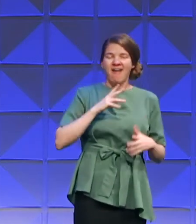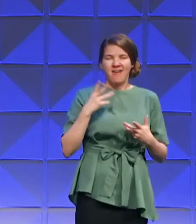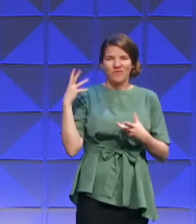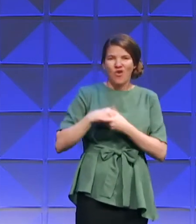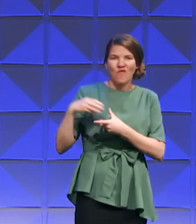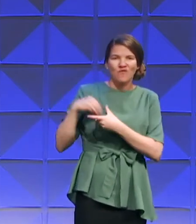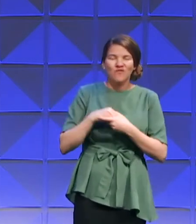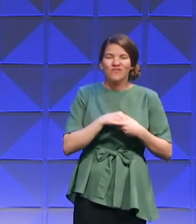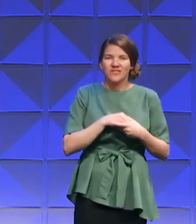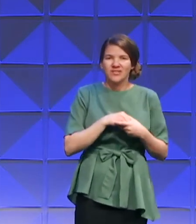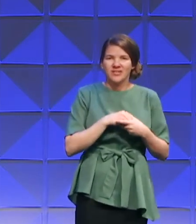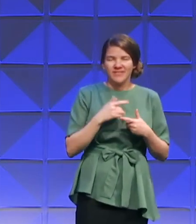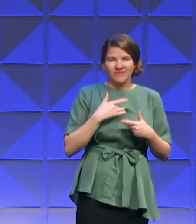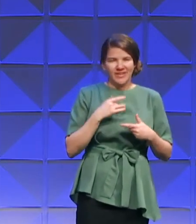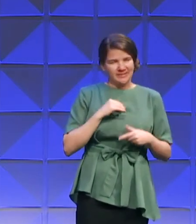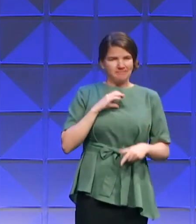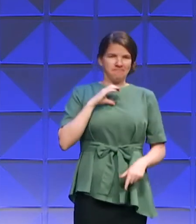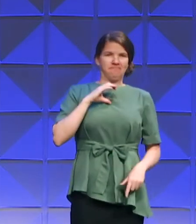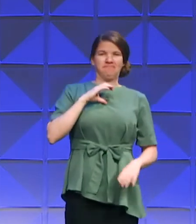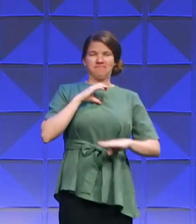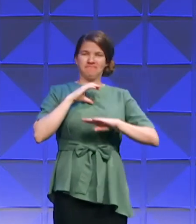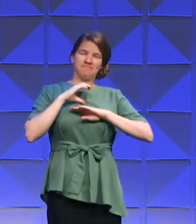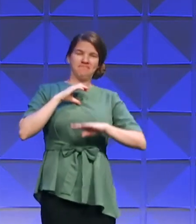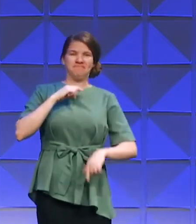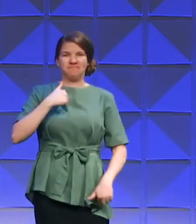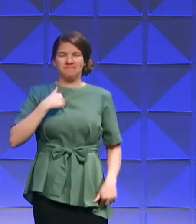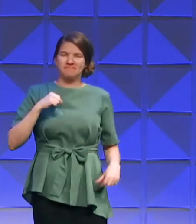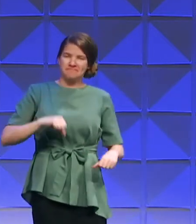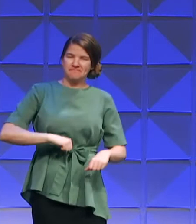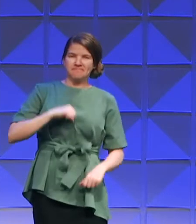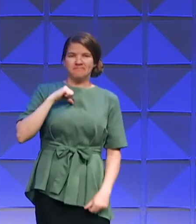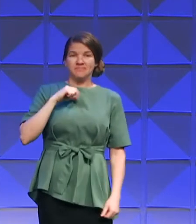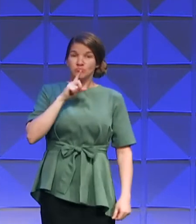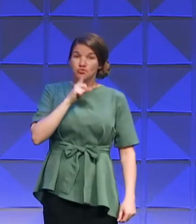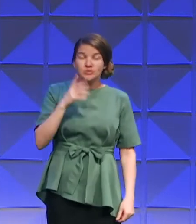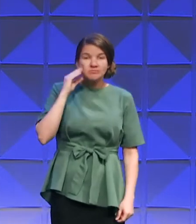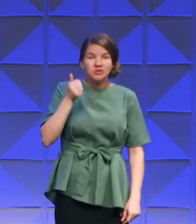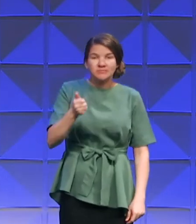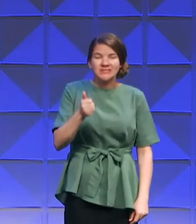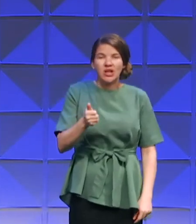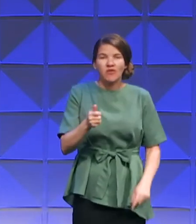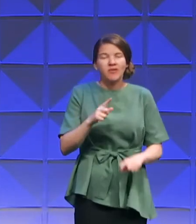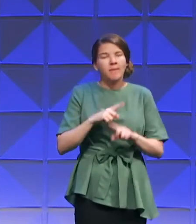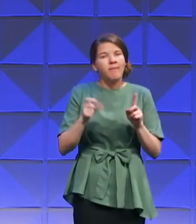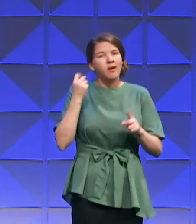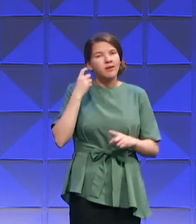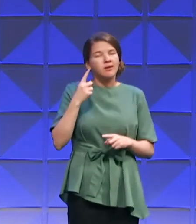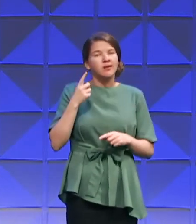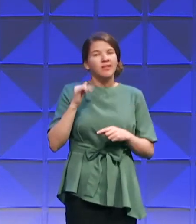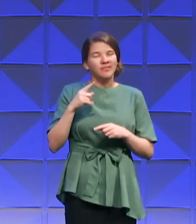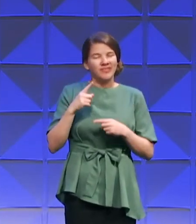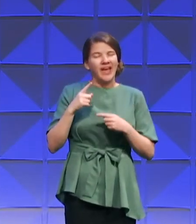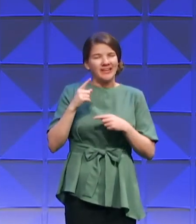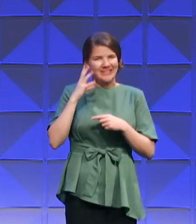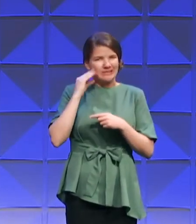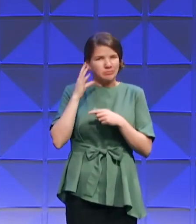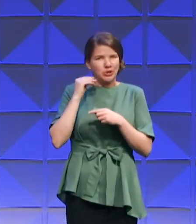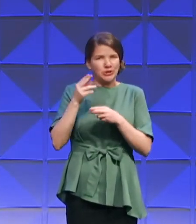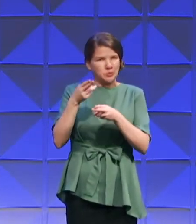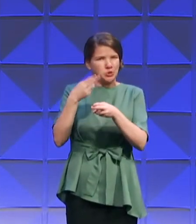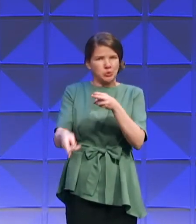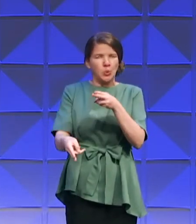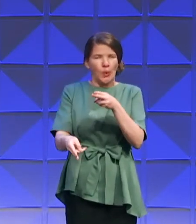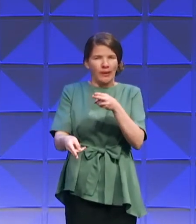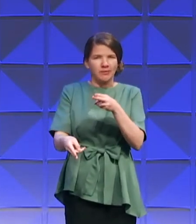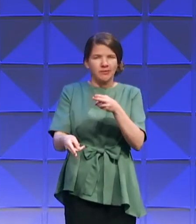gave him a sense of satisfaction. But it was short-lived. It wasn't home. The